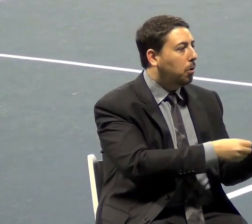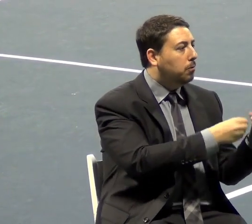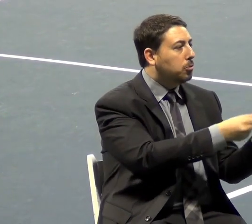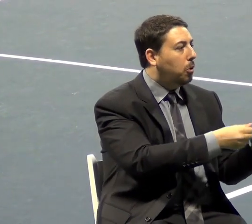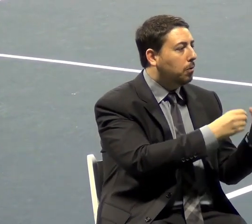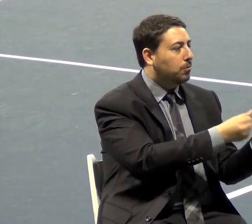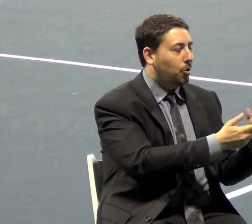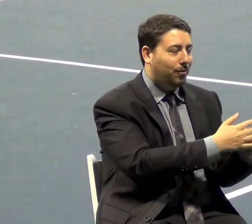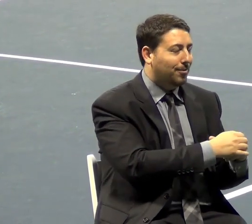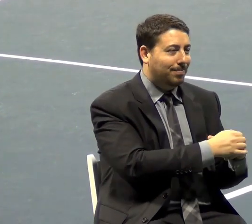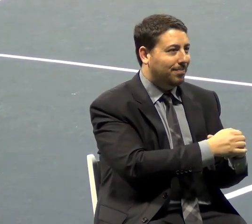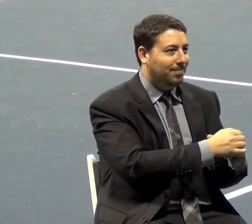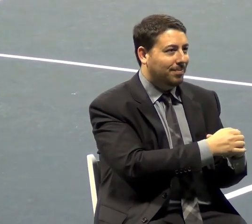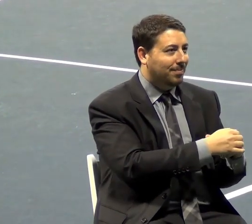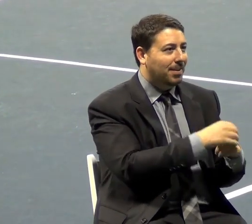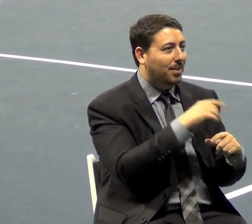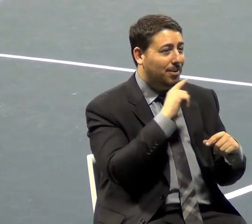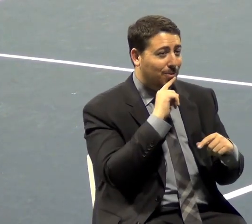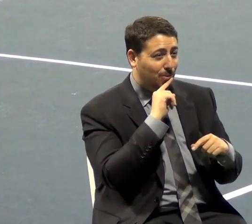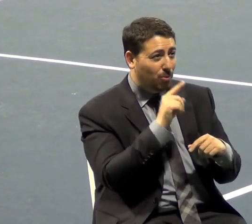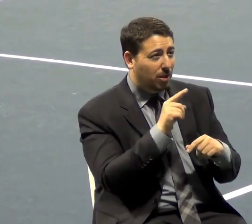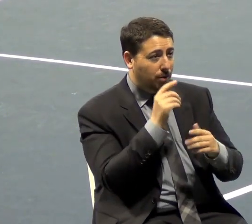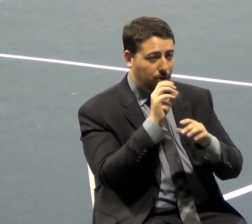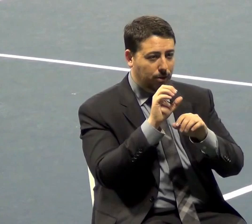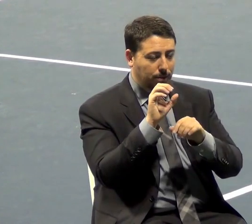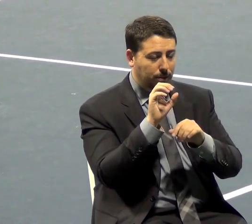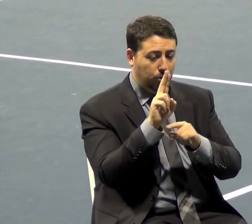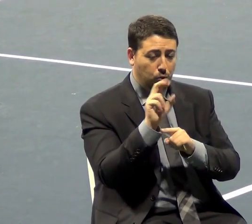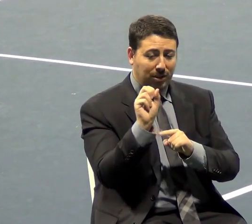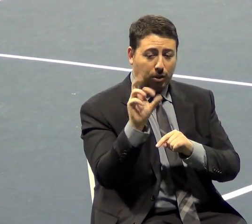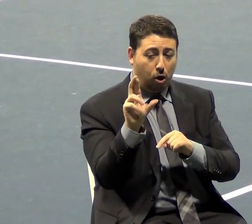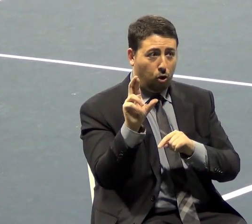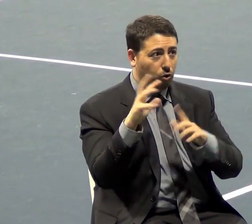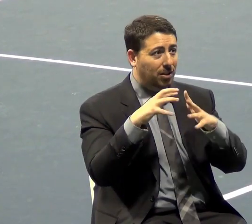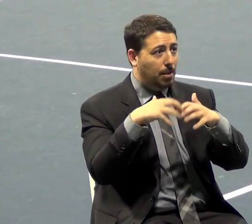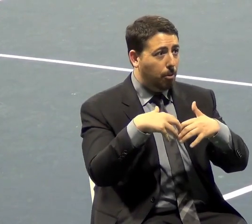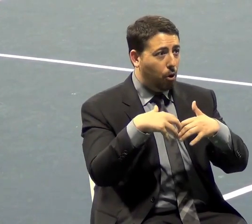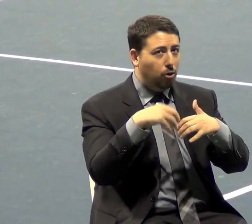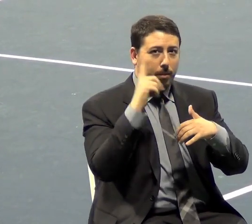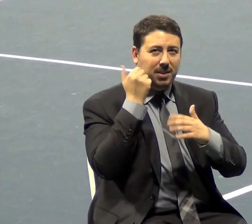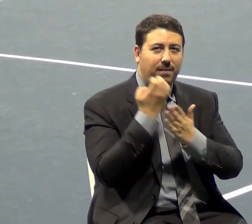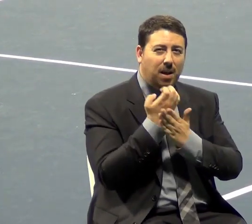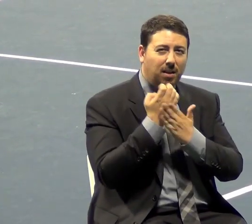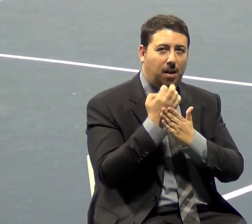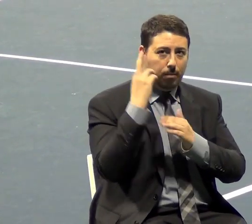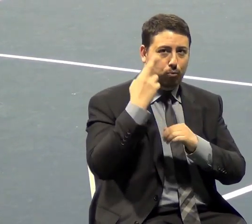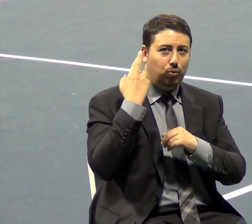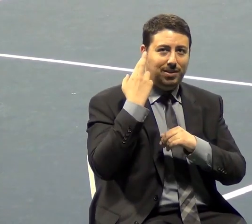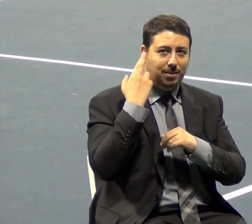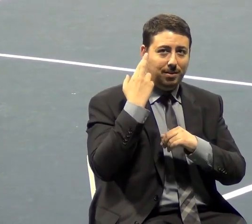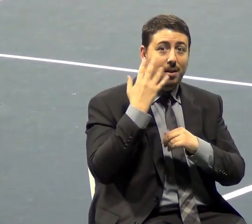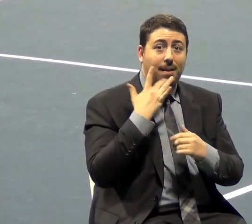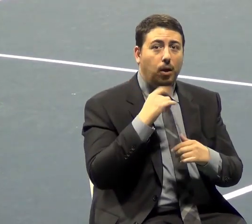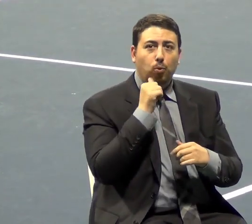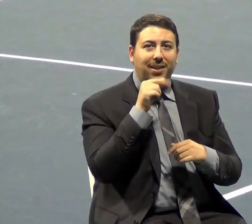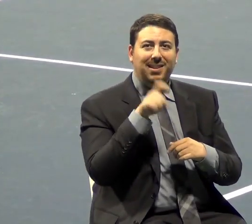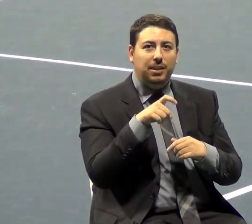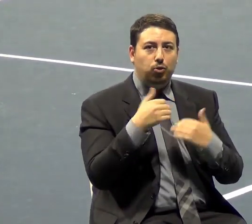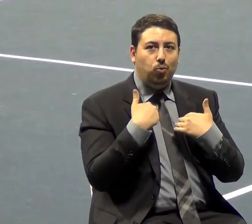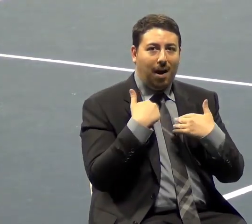came apart because of economic reasons. Fortunately, we didn't have to fight the Soviets and have a nuclear exchange. But they failed because